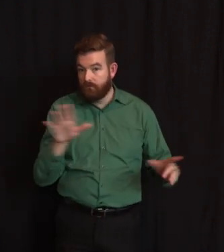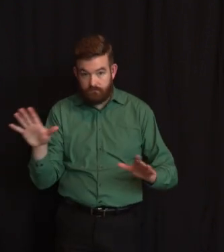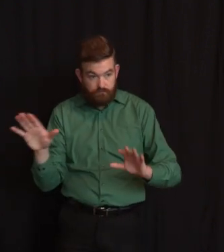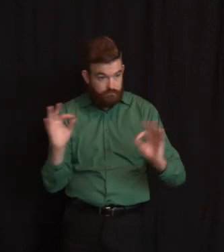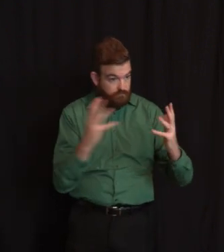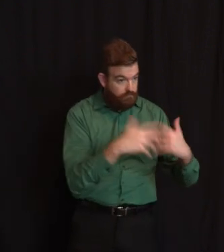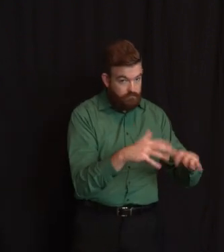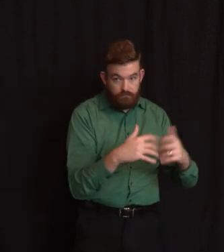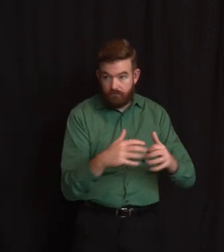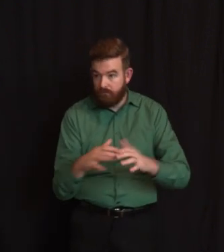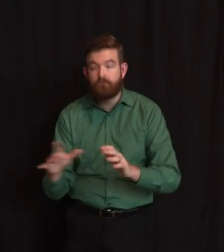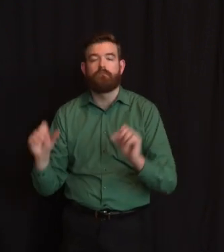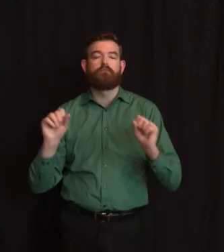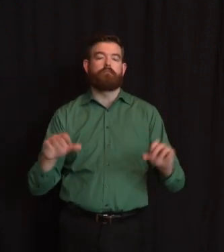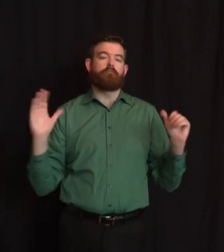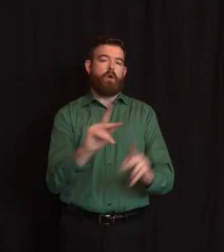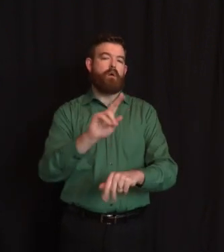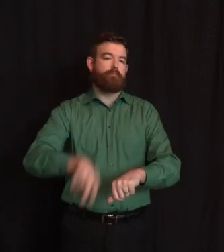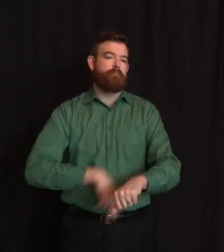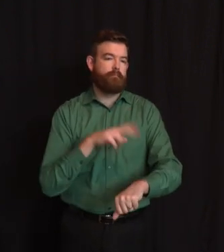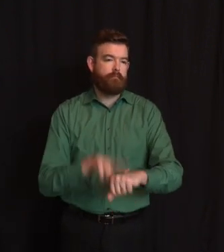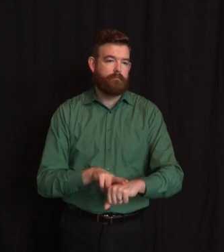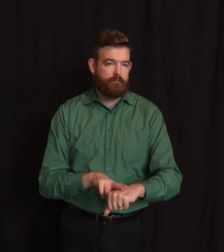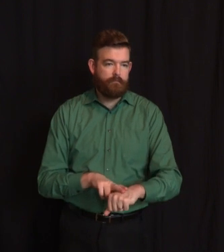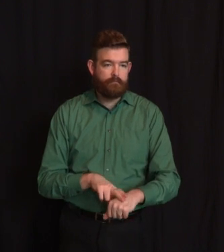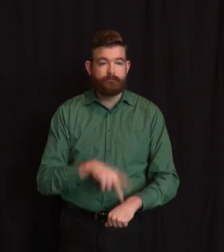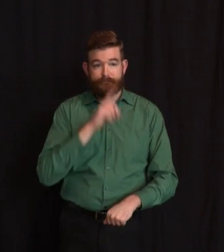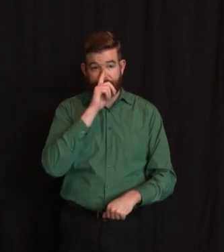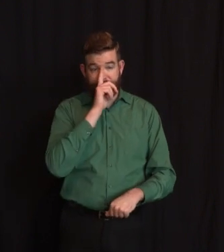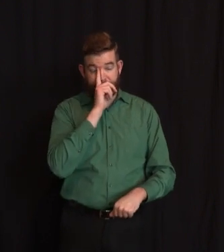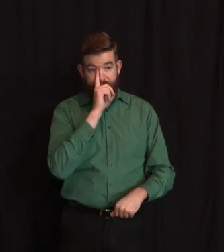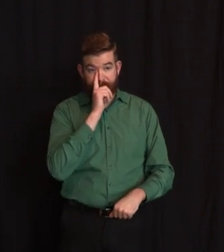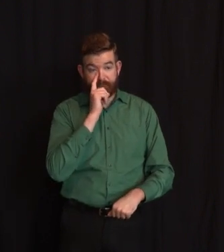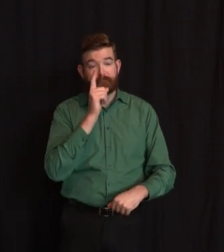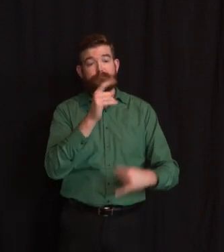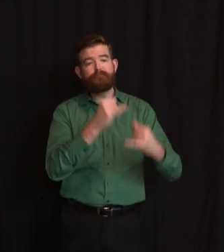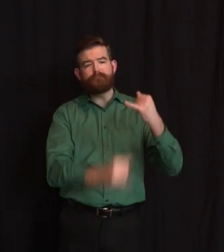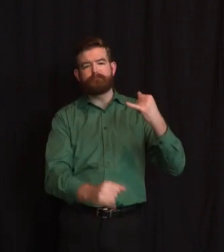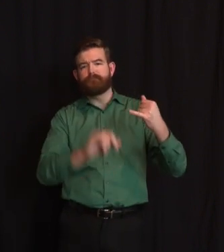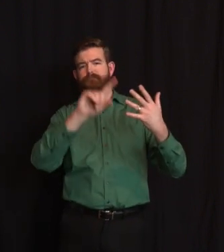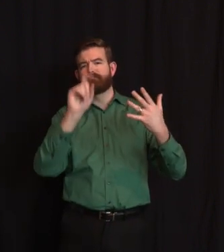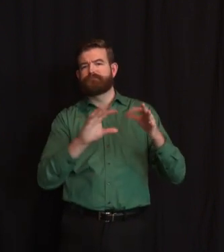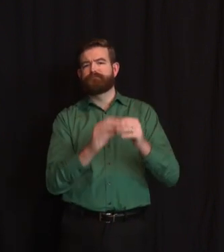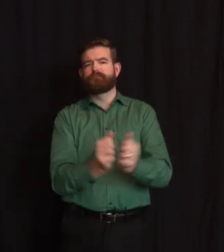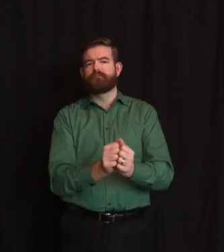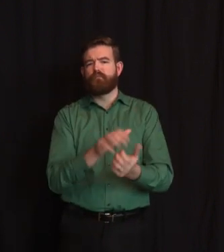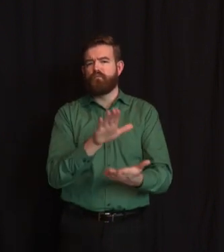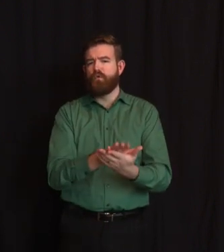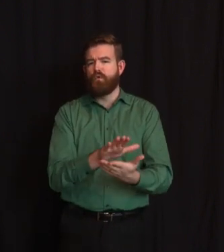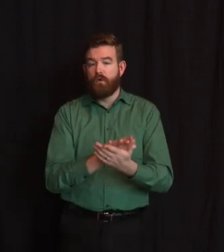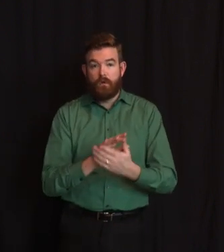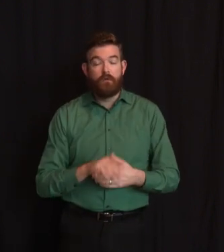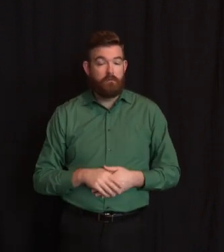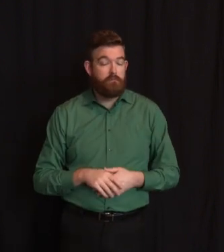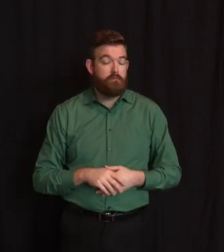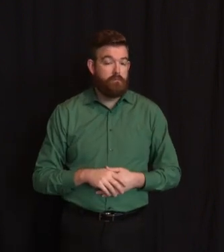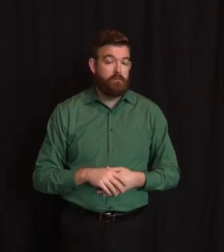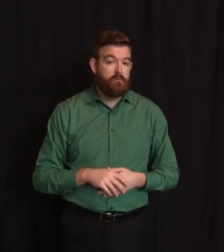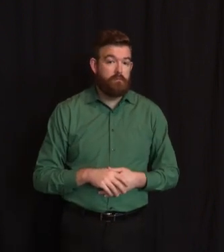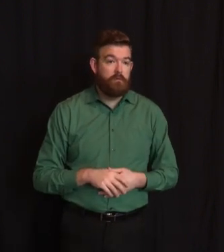experts on both what's going to go on in Secaucus and masks. But I would bet the answer is yes, that we will be masked when kids go back to school. That would be